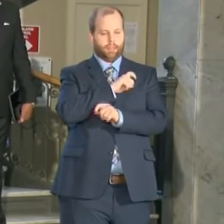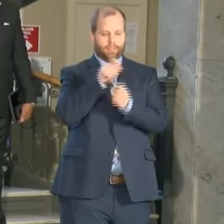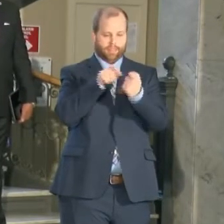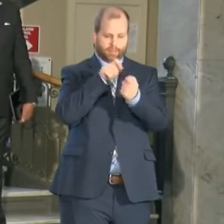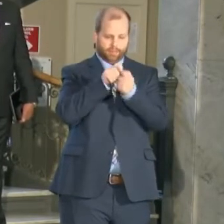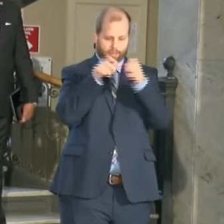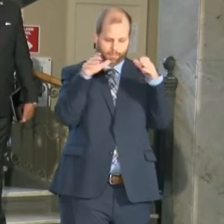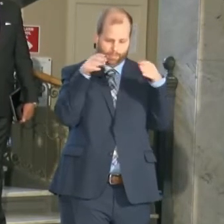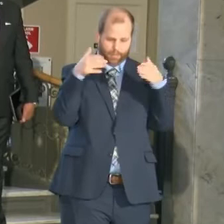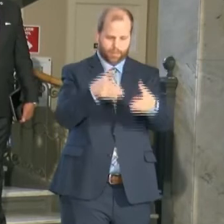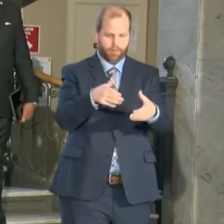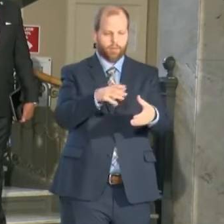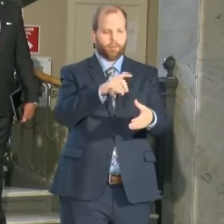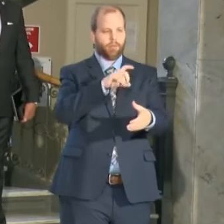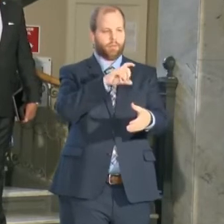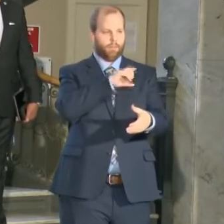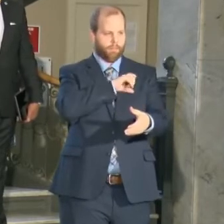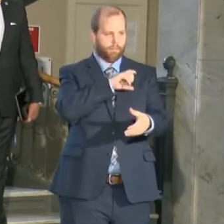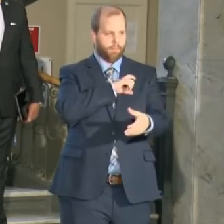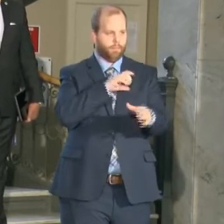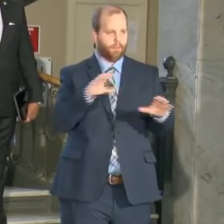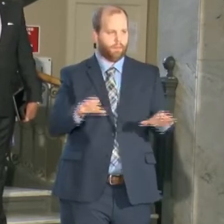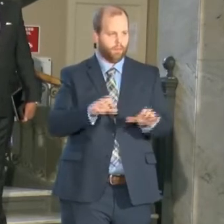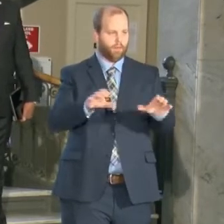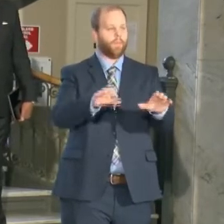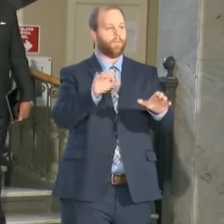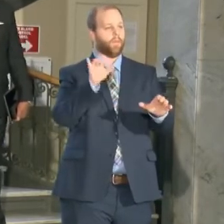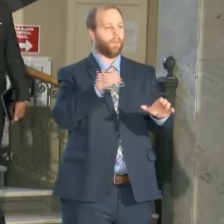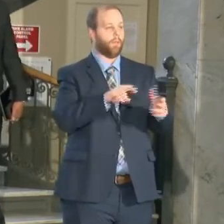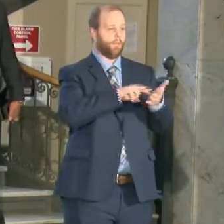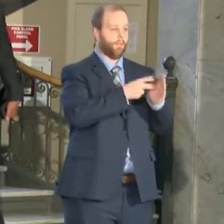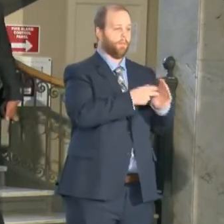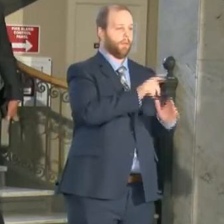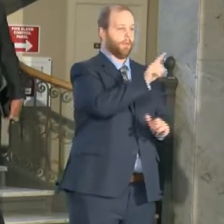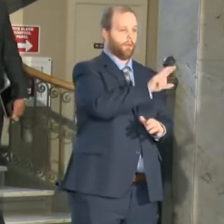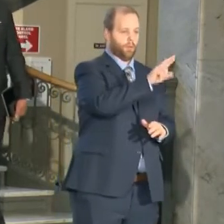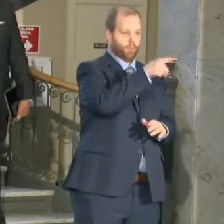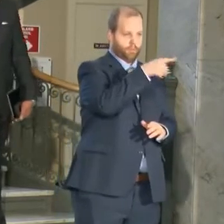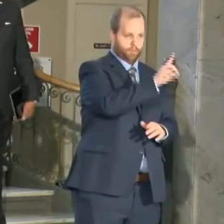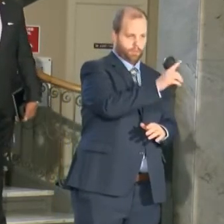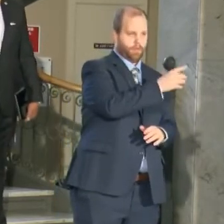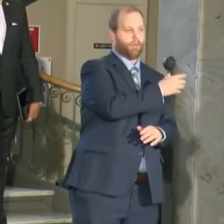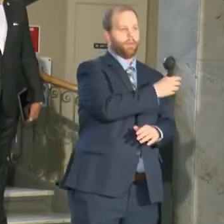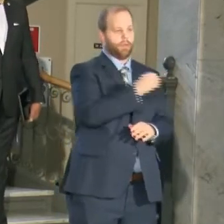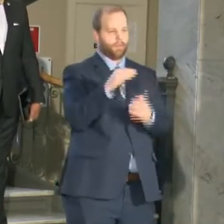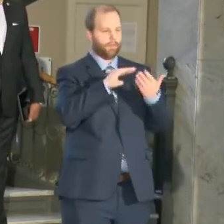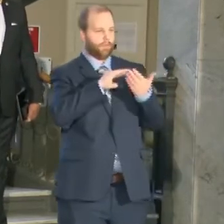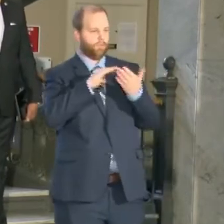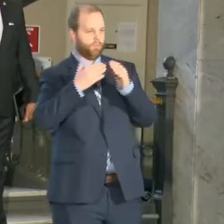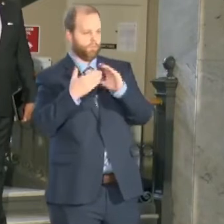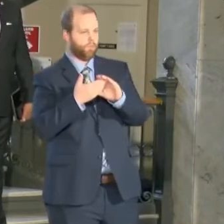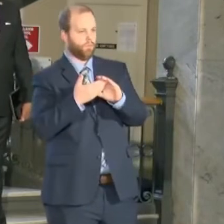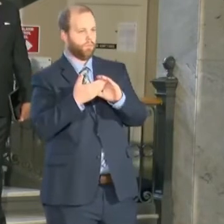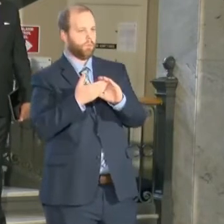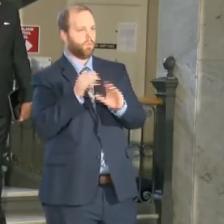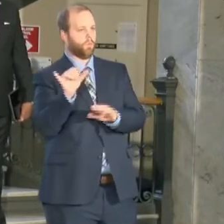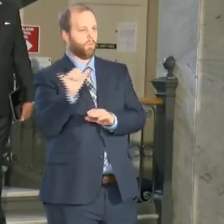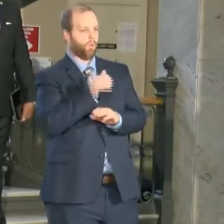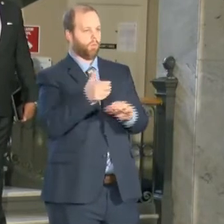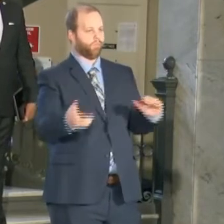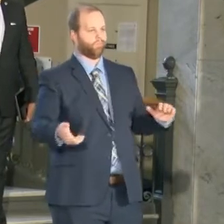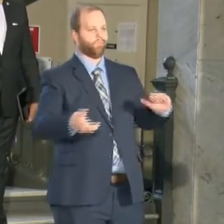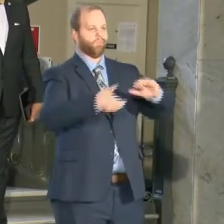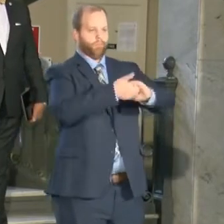and the community and that is what it's going to take in order for us to continue to to to have these see these numbers of violent crime